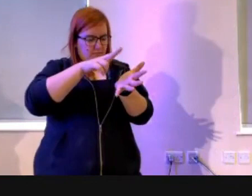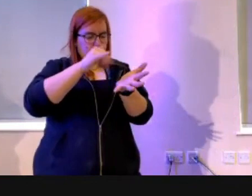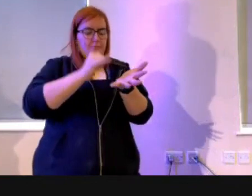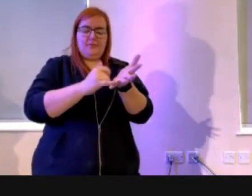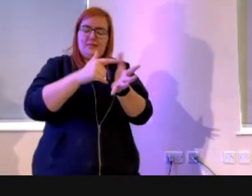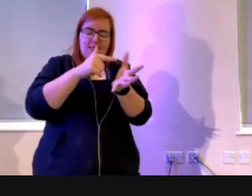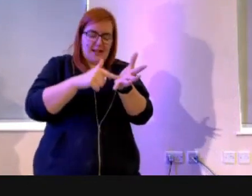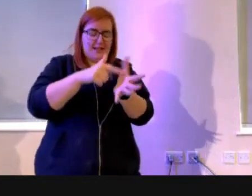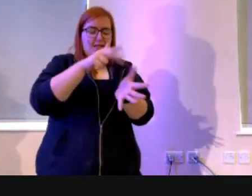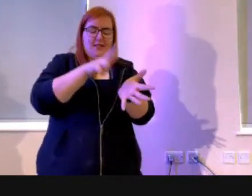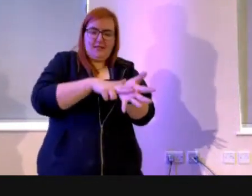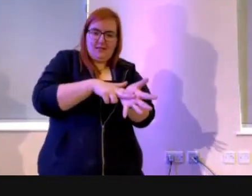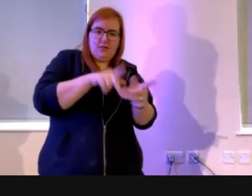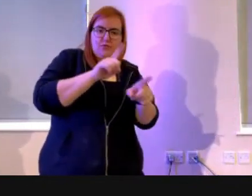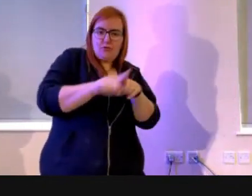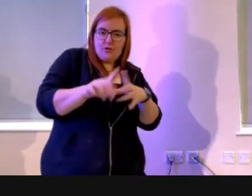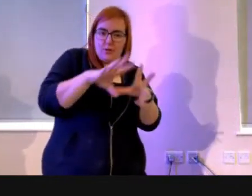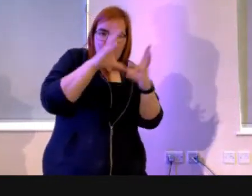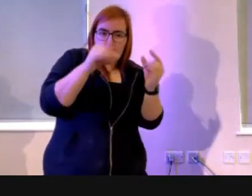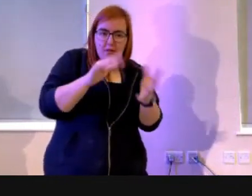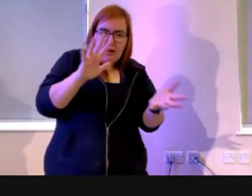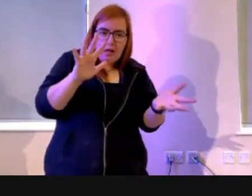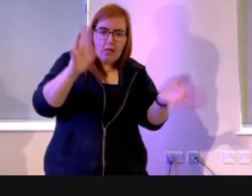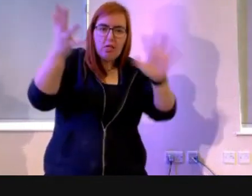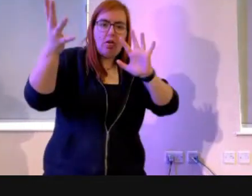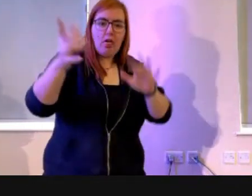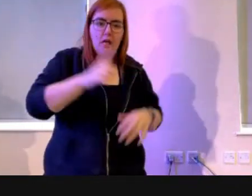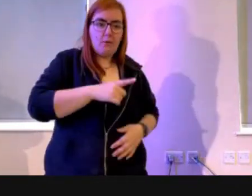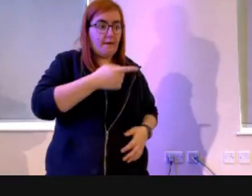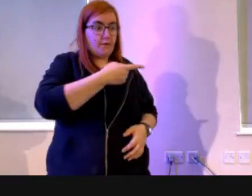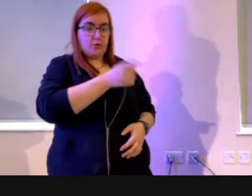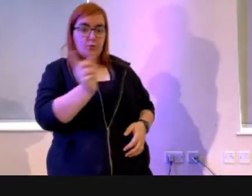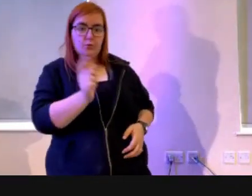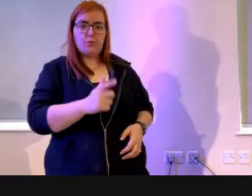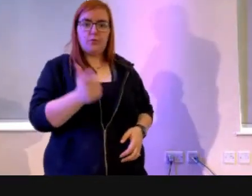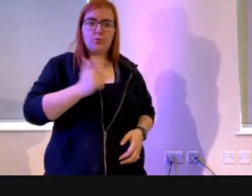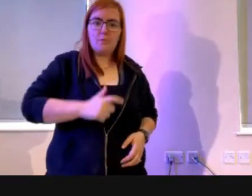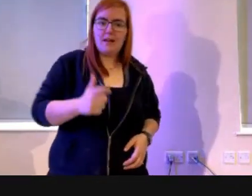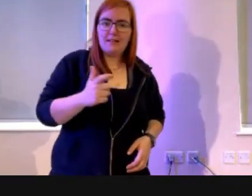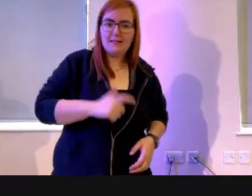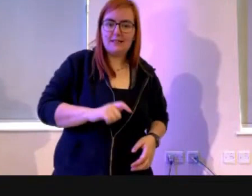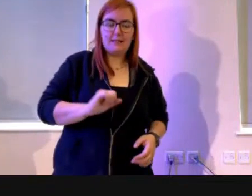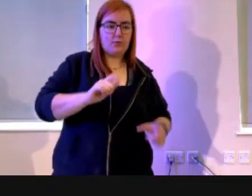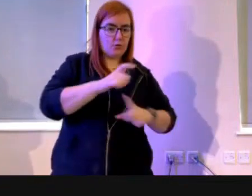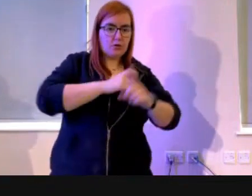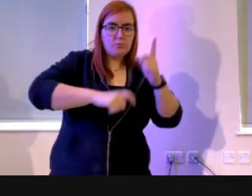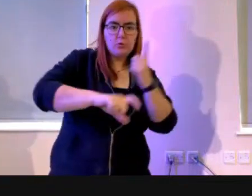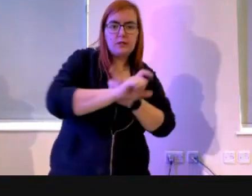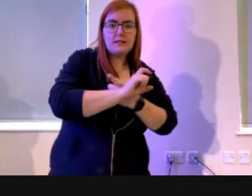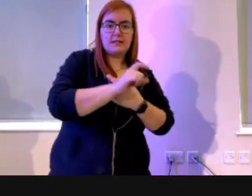up for you, for humanity, for your community you're in, for society.